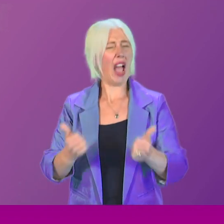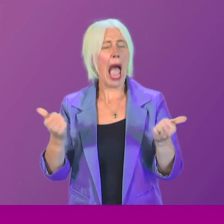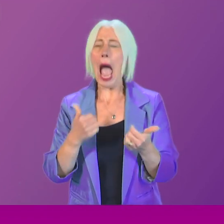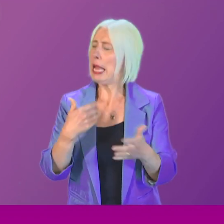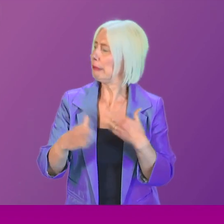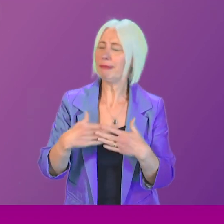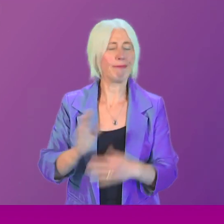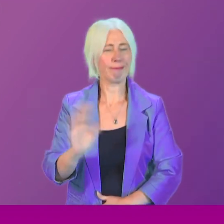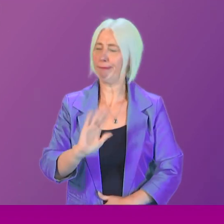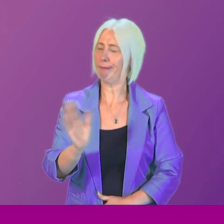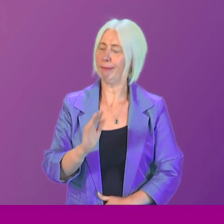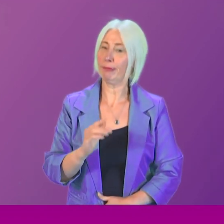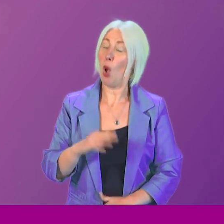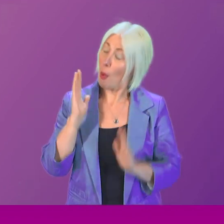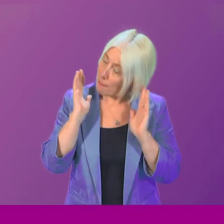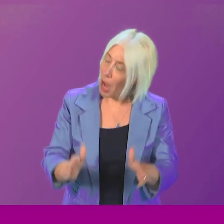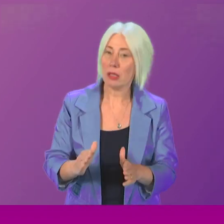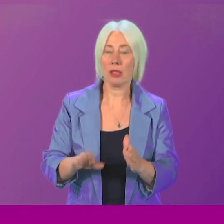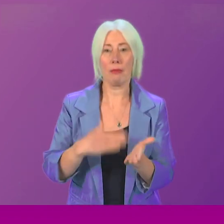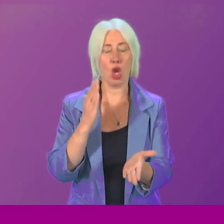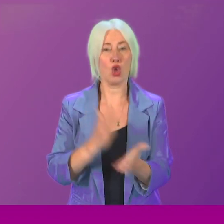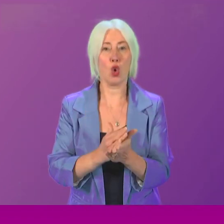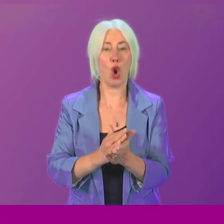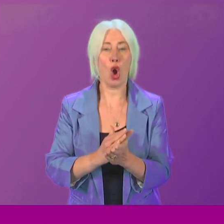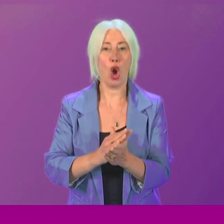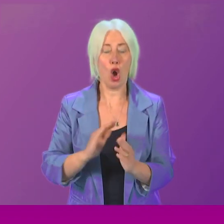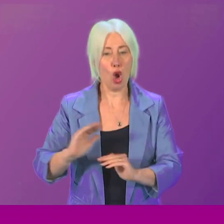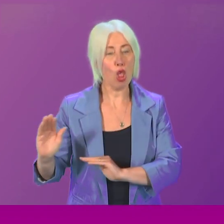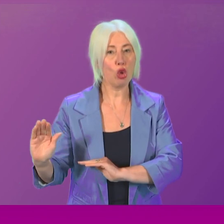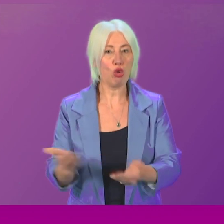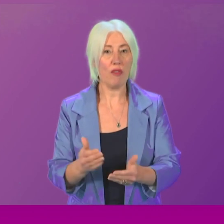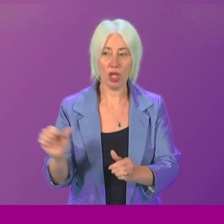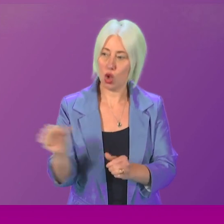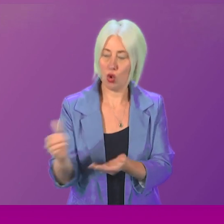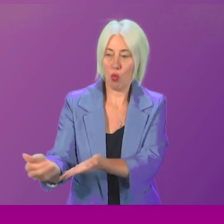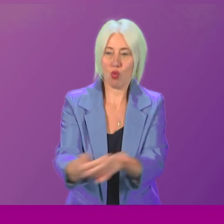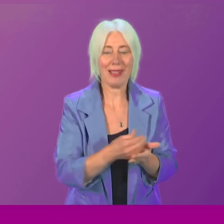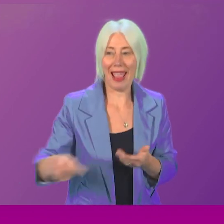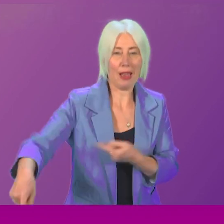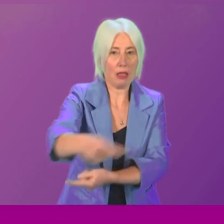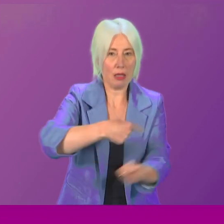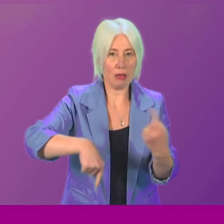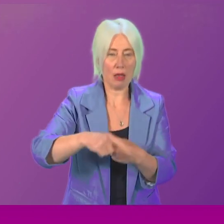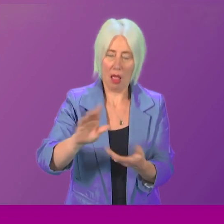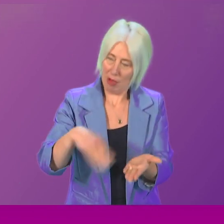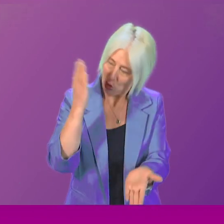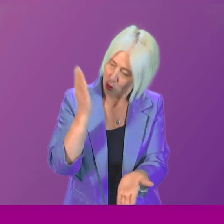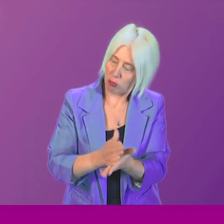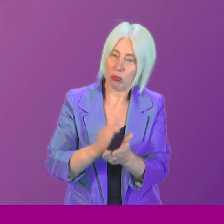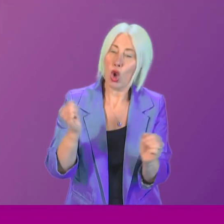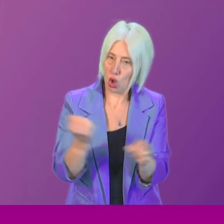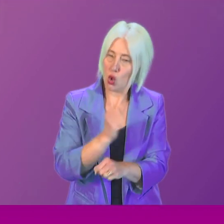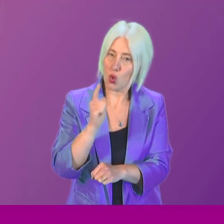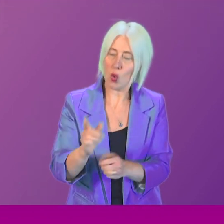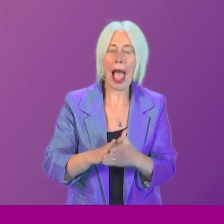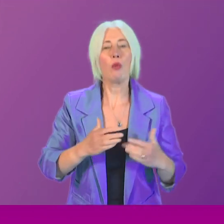At all times, we must ensure that the services which are meant to protect families fulfil that role as effectively and compassionately